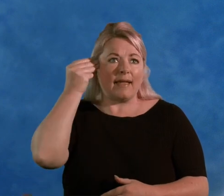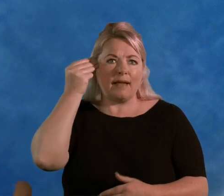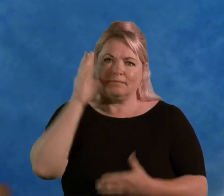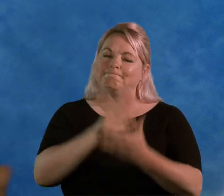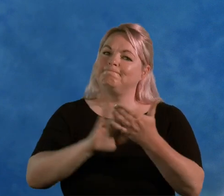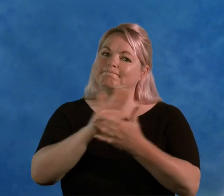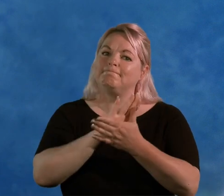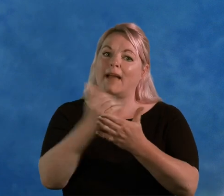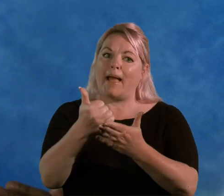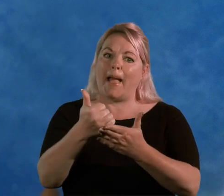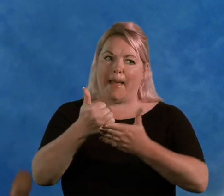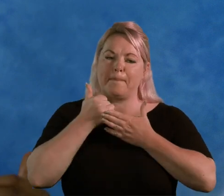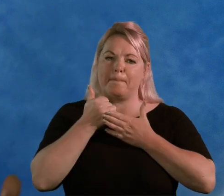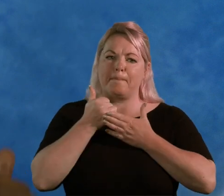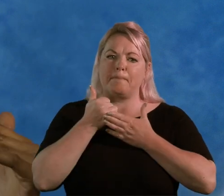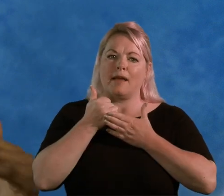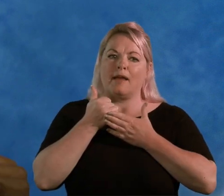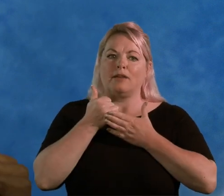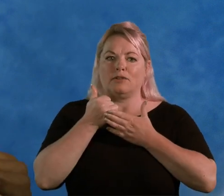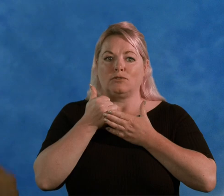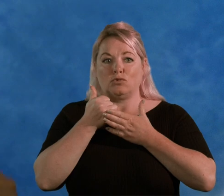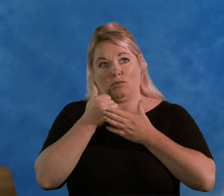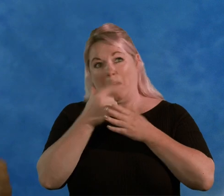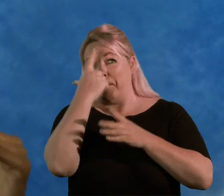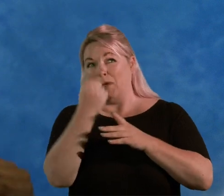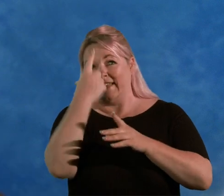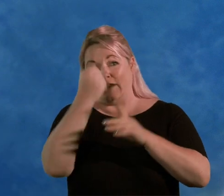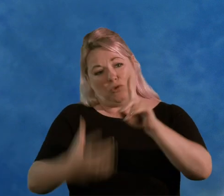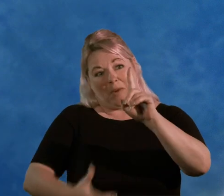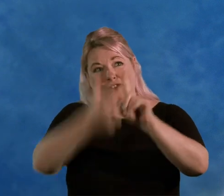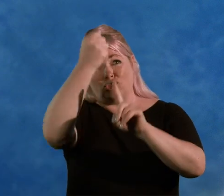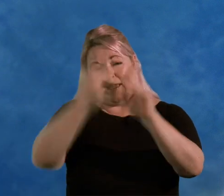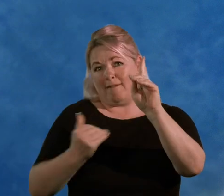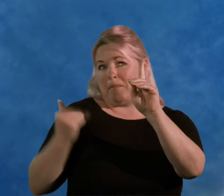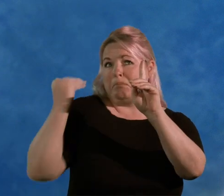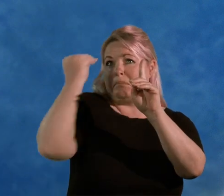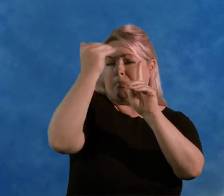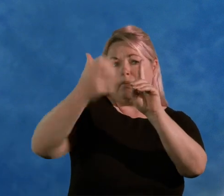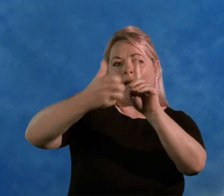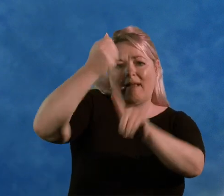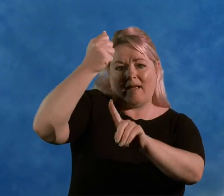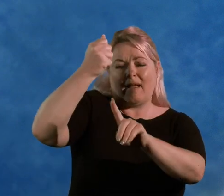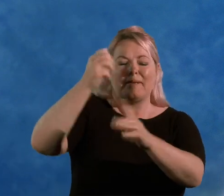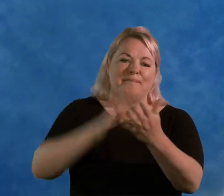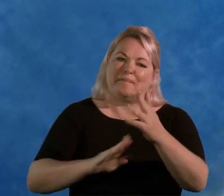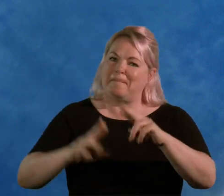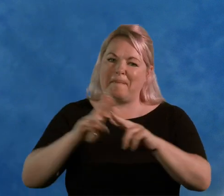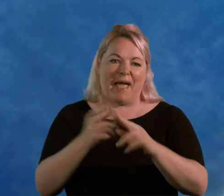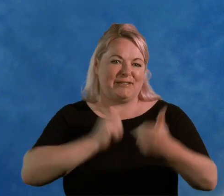helped me to even reach my highest potential. So my parents were so